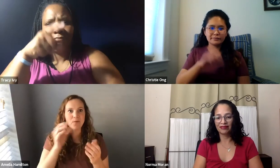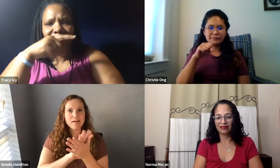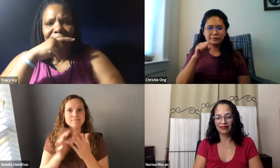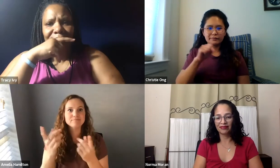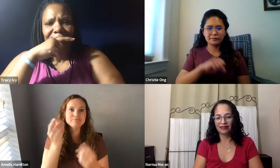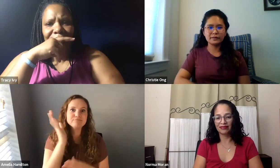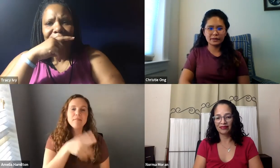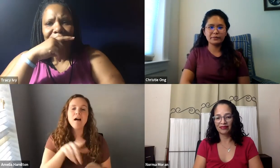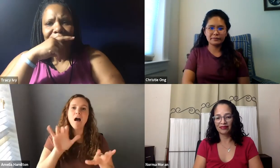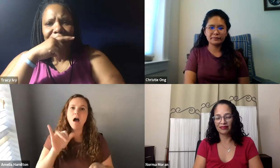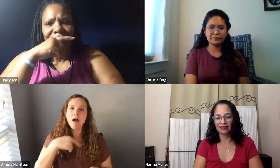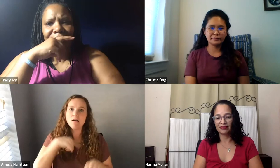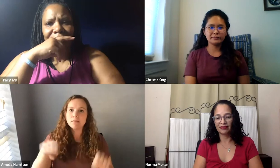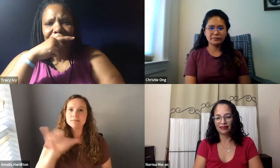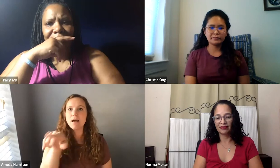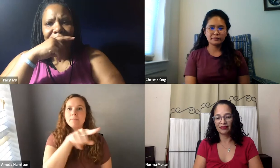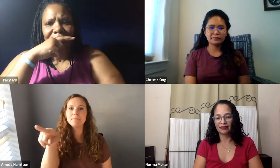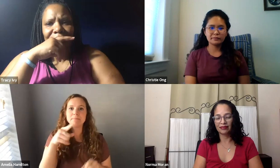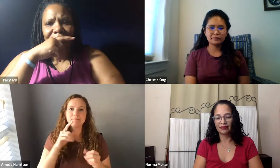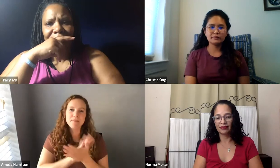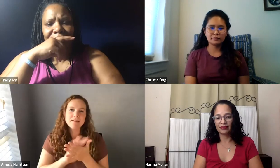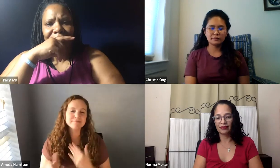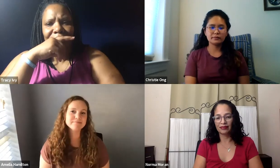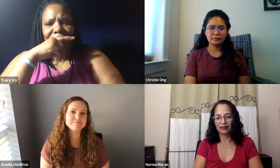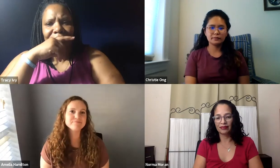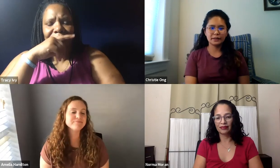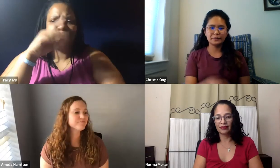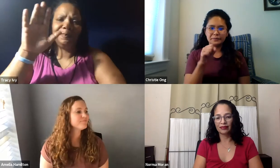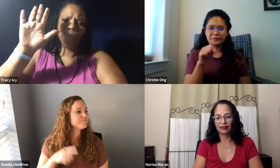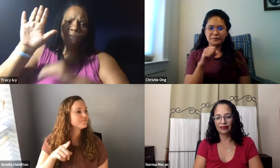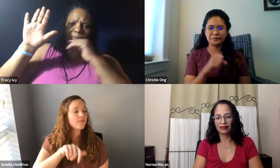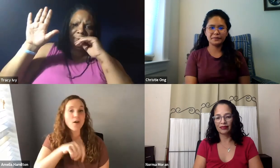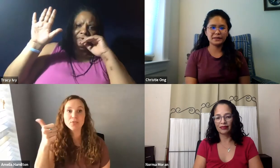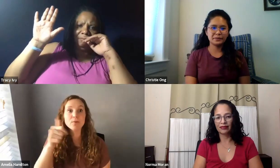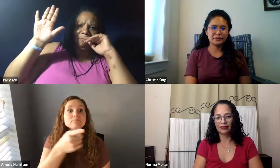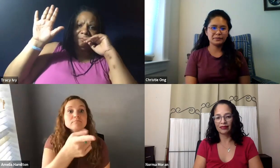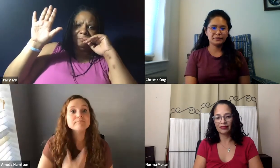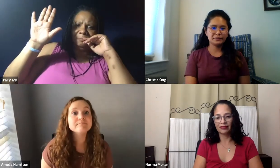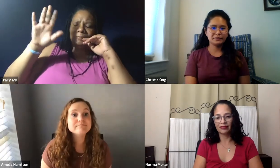students need role models. I think that would be wonderful to have alumni coming in who are just like they.